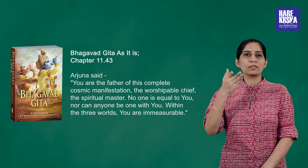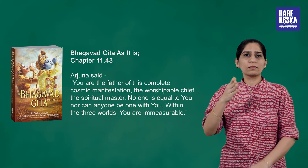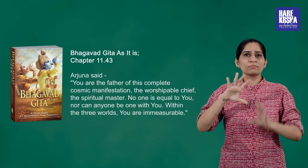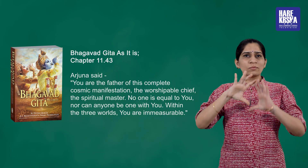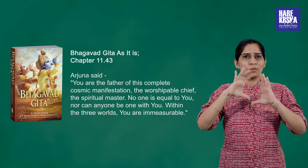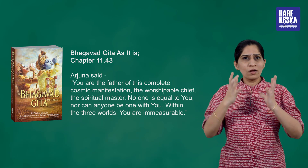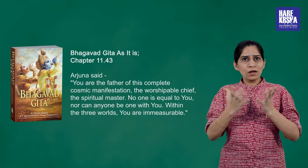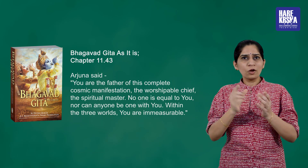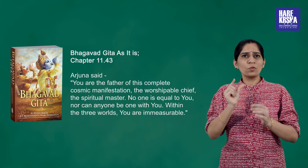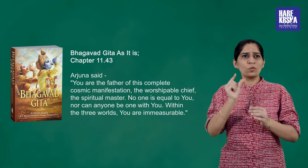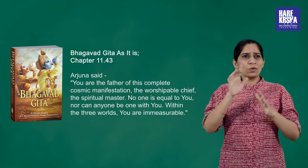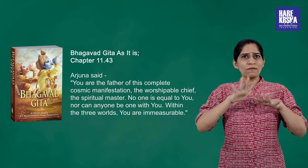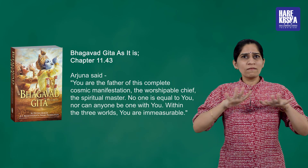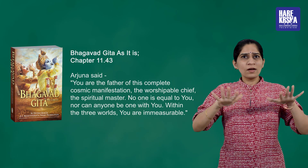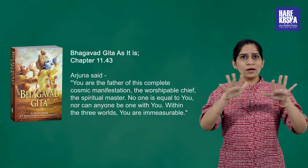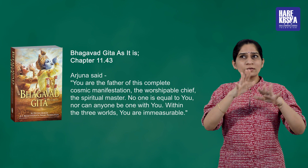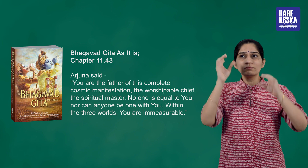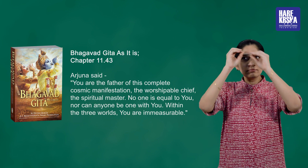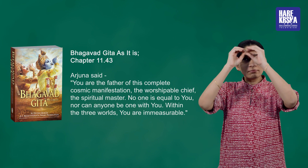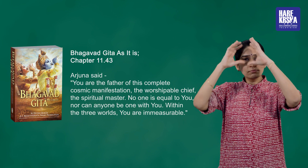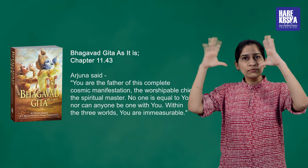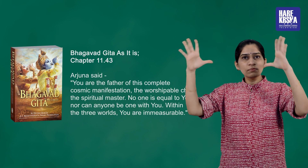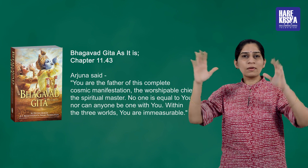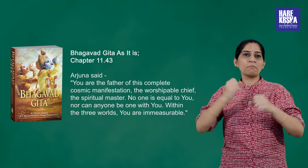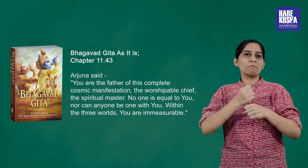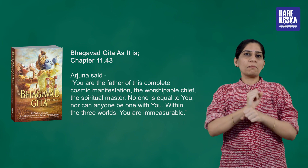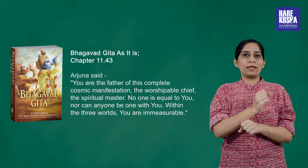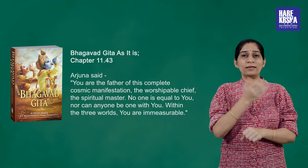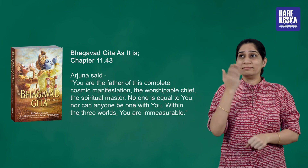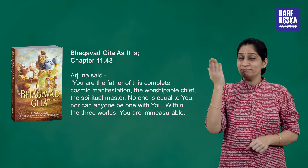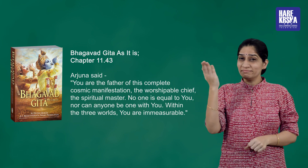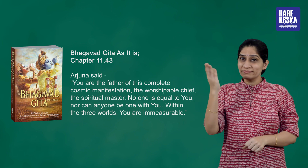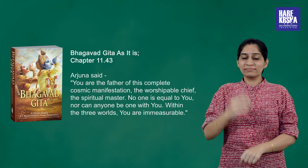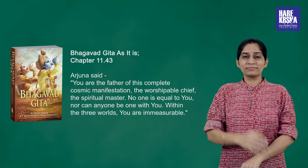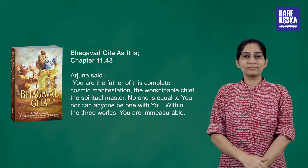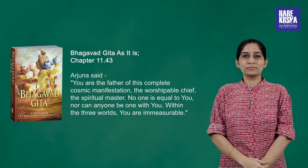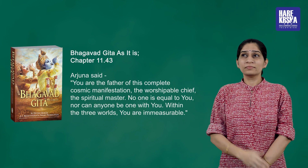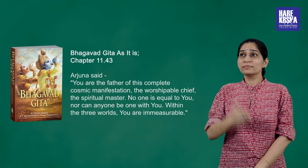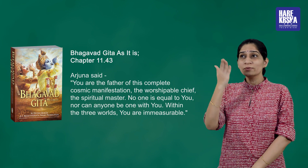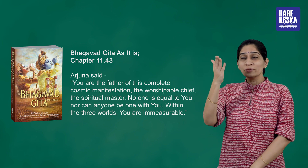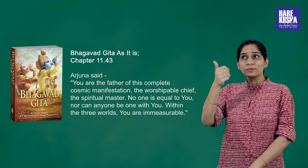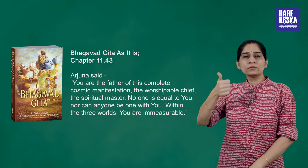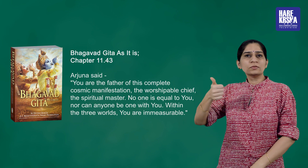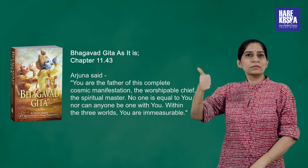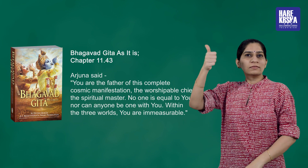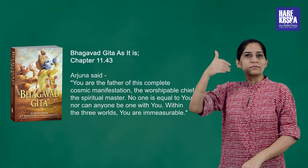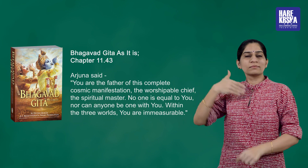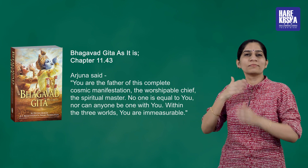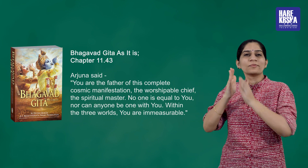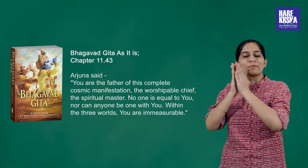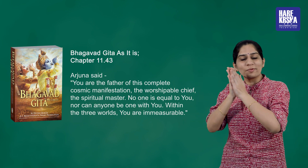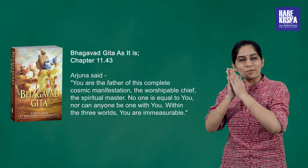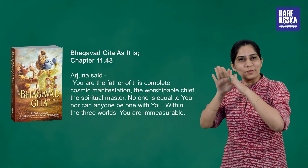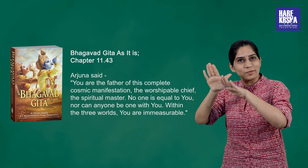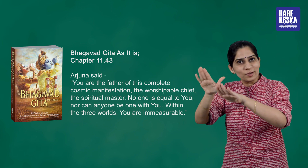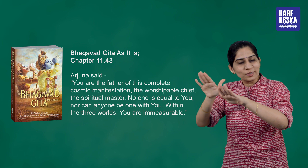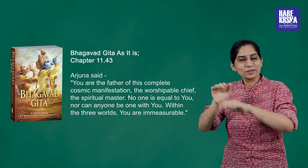of this complete cosmic manifestation the worshipable chief the